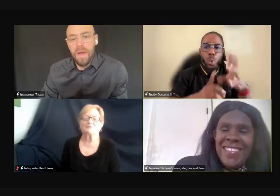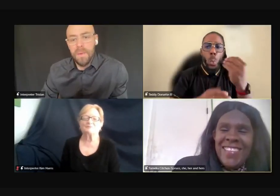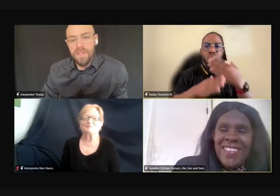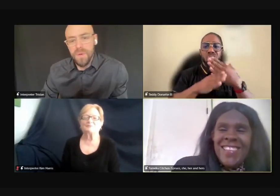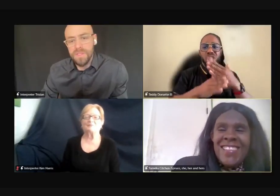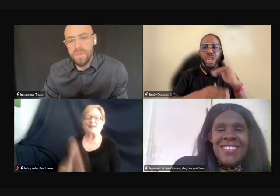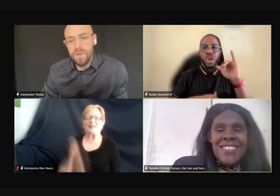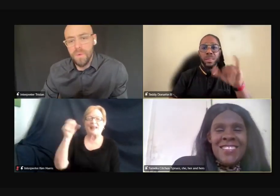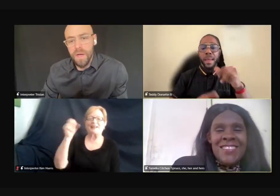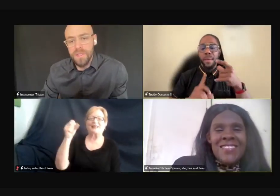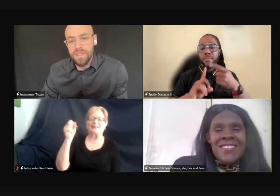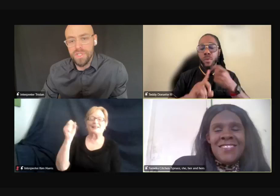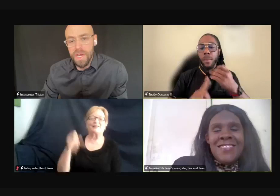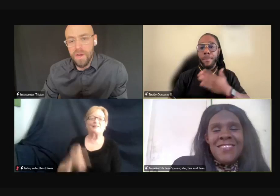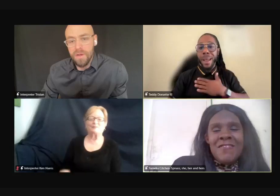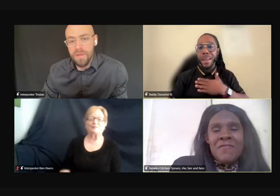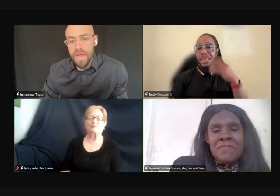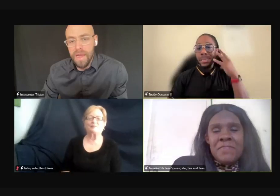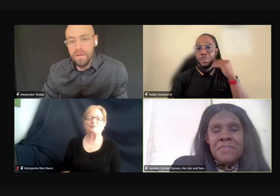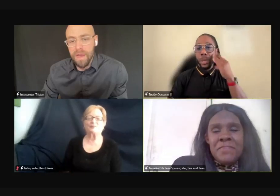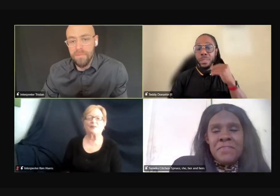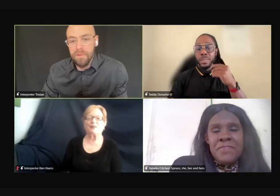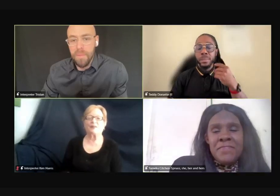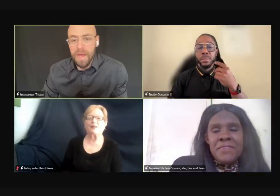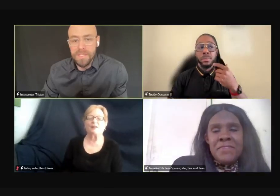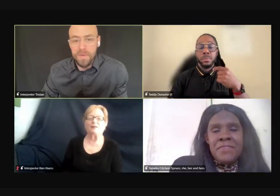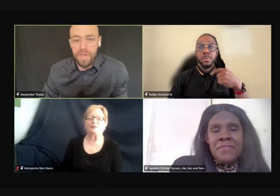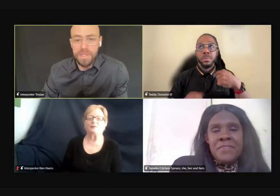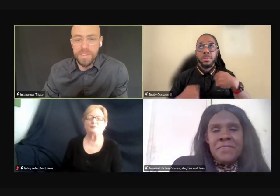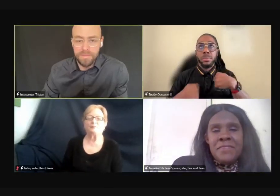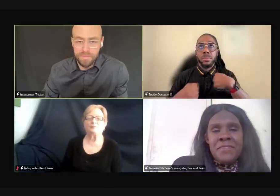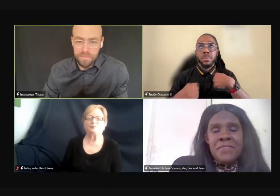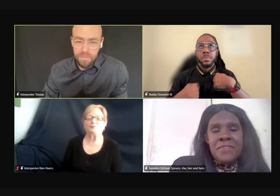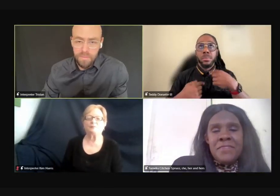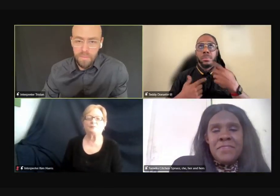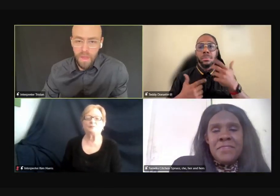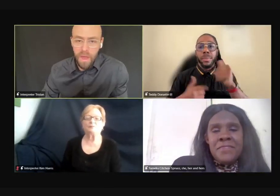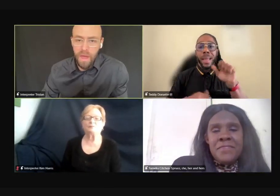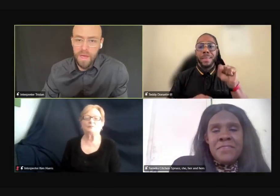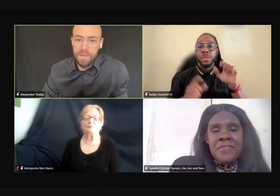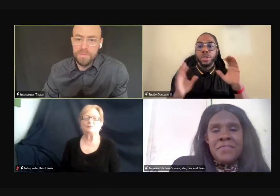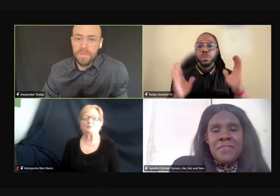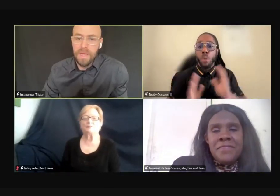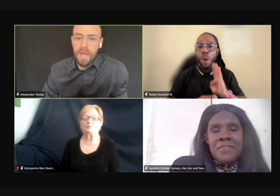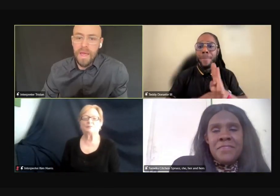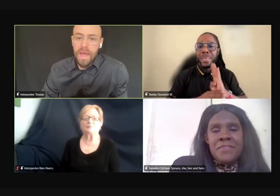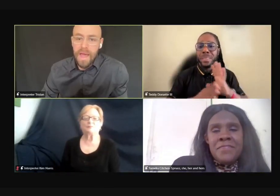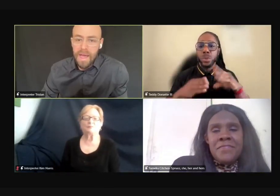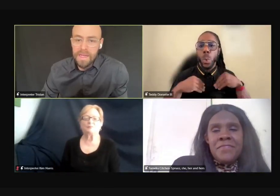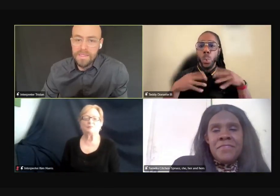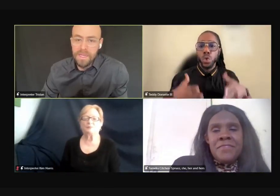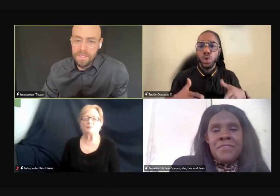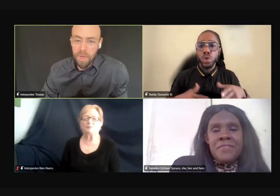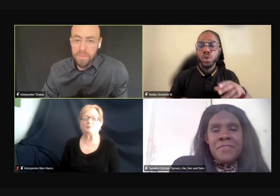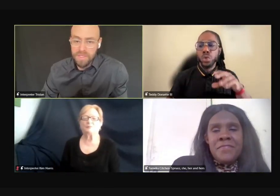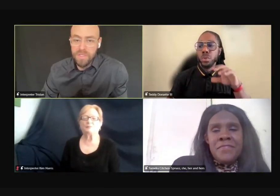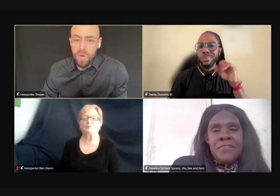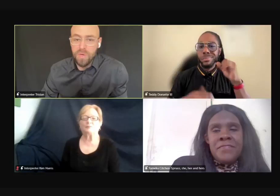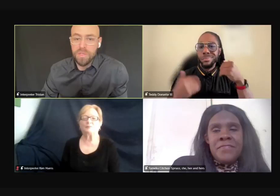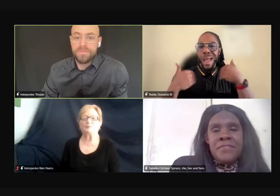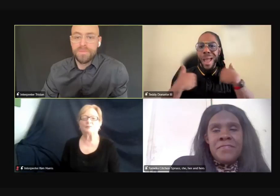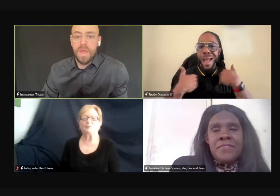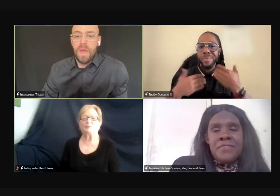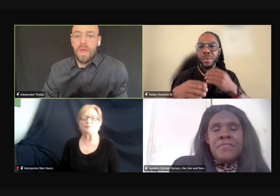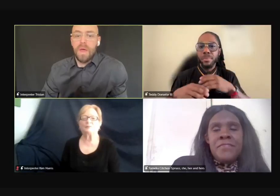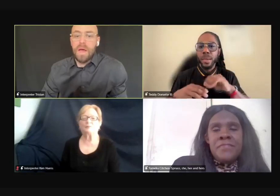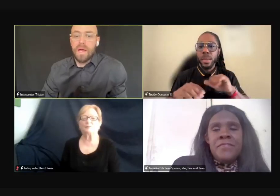Yes. I do also want to share that, um, from my experience, um, as a small business